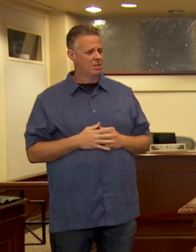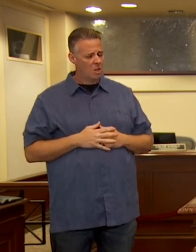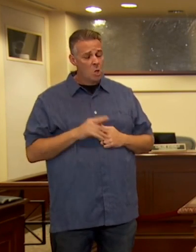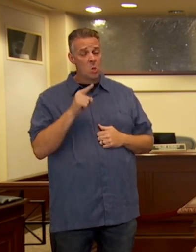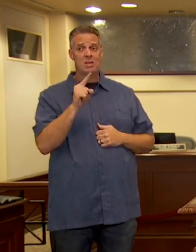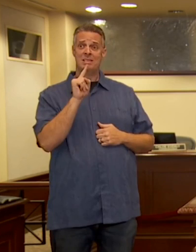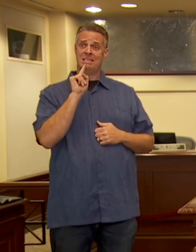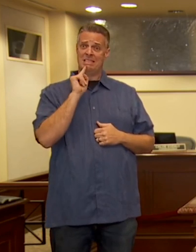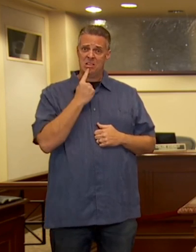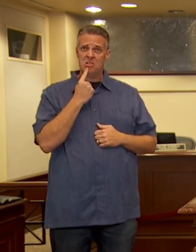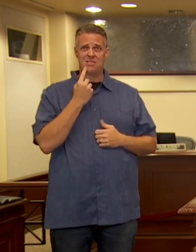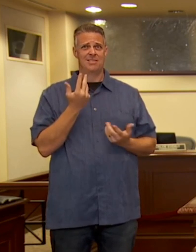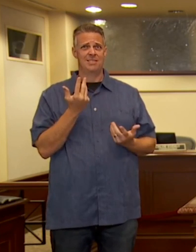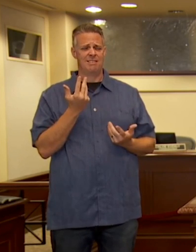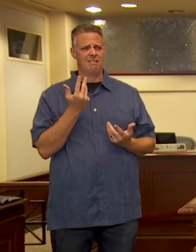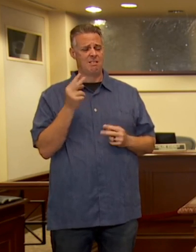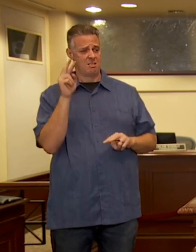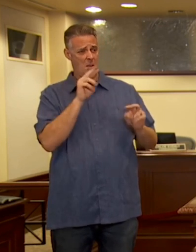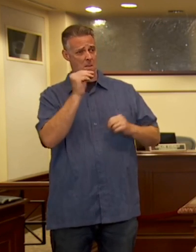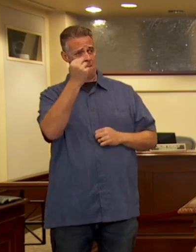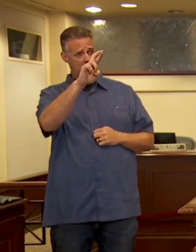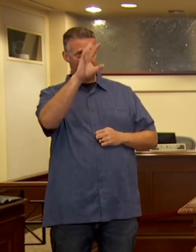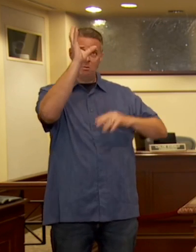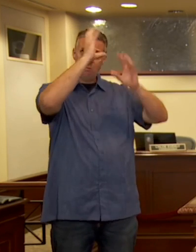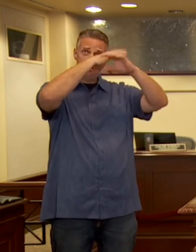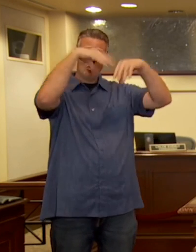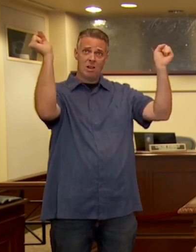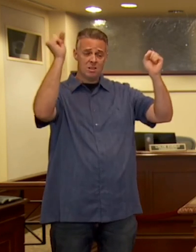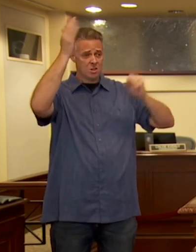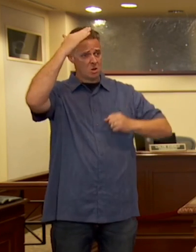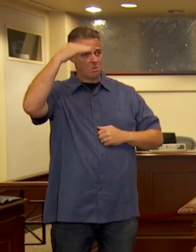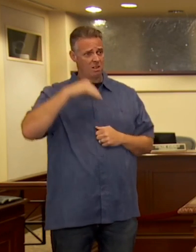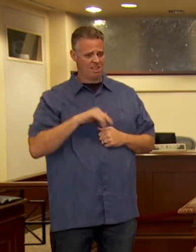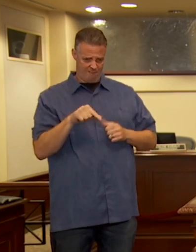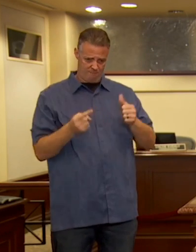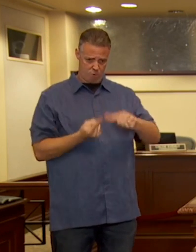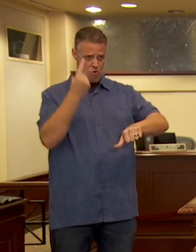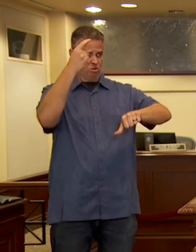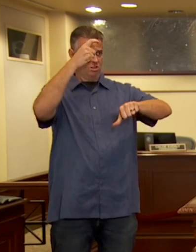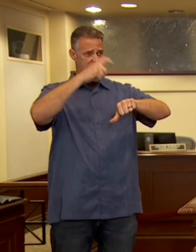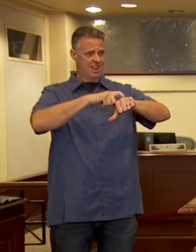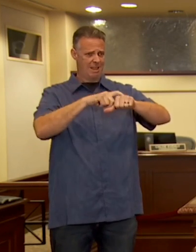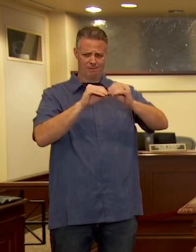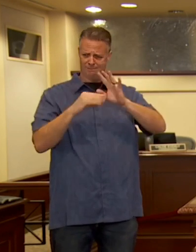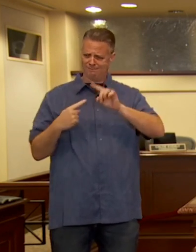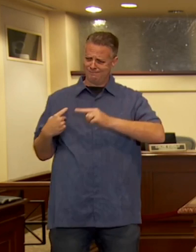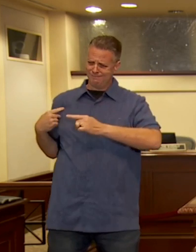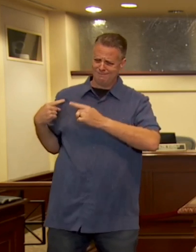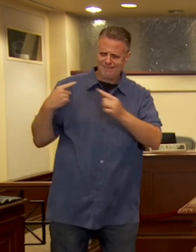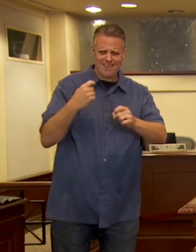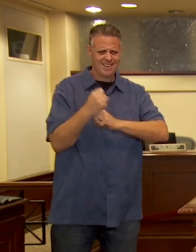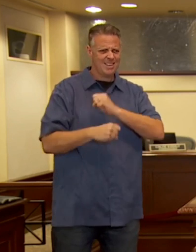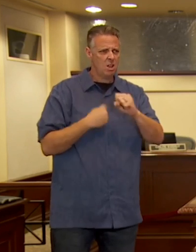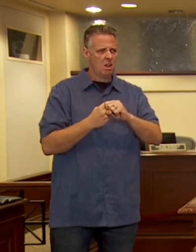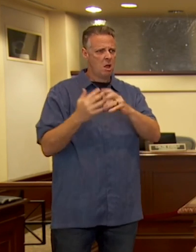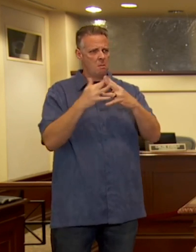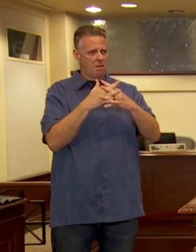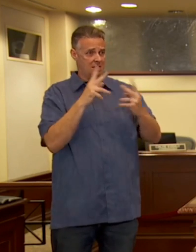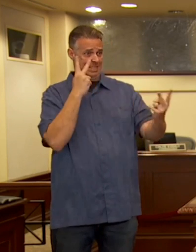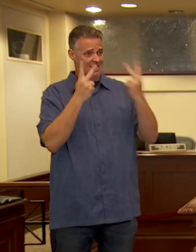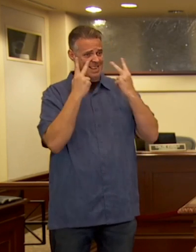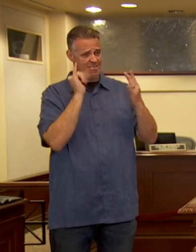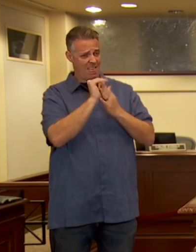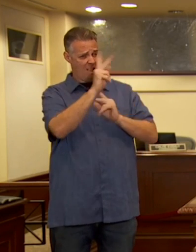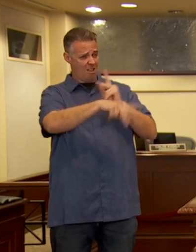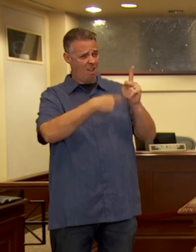seriously wonder, Mr. President, why this is the first time in decades that America has seen this level